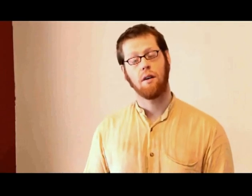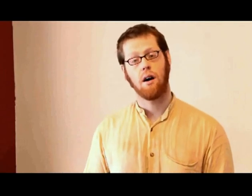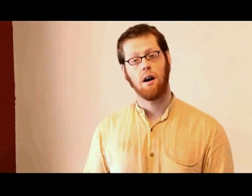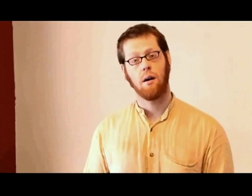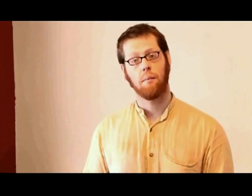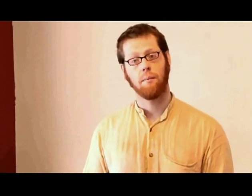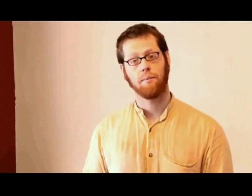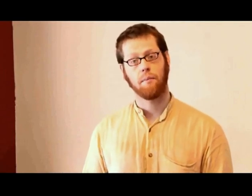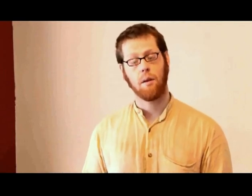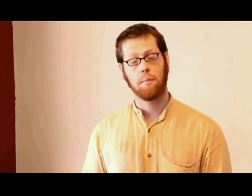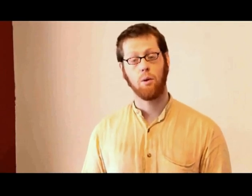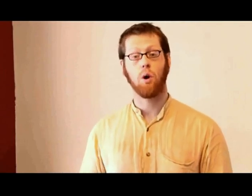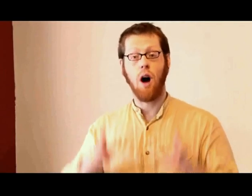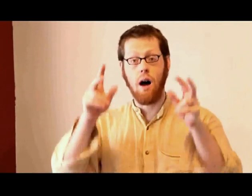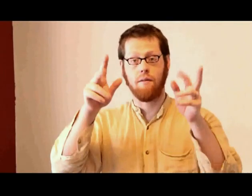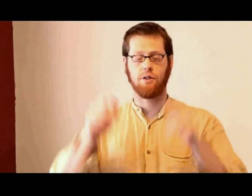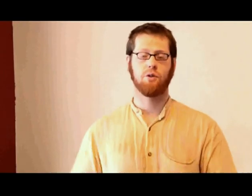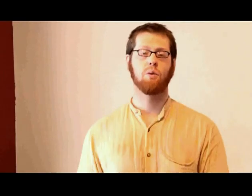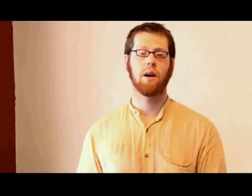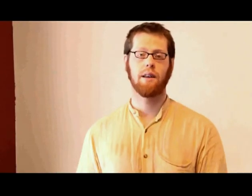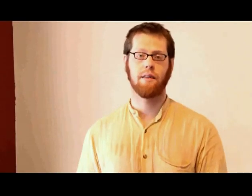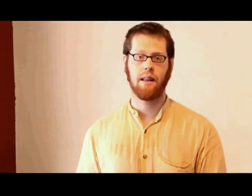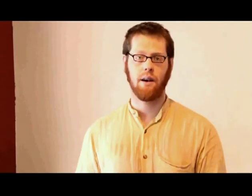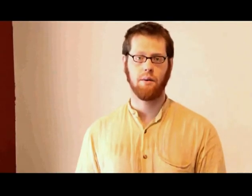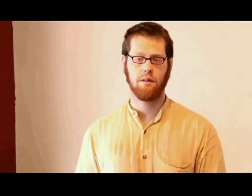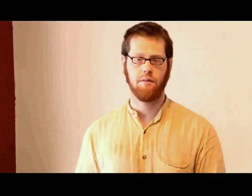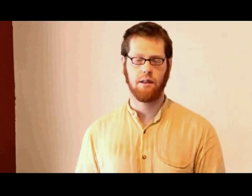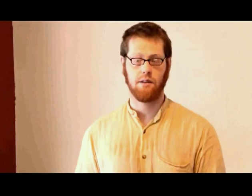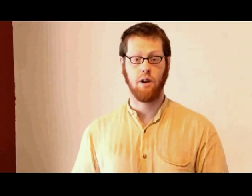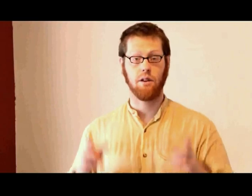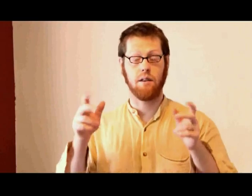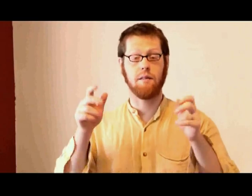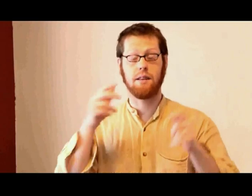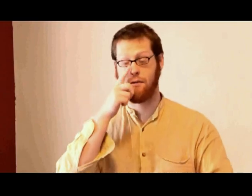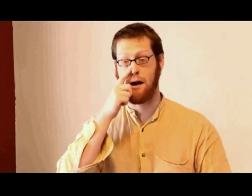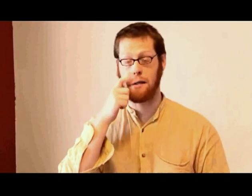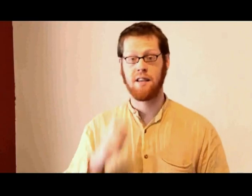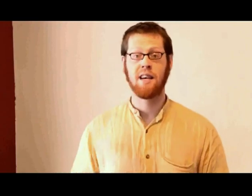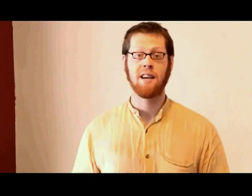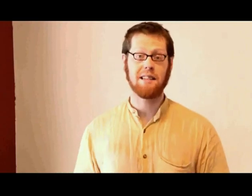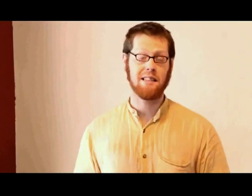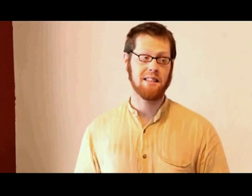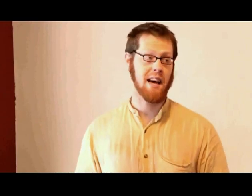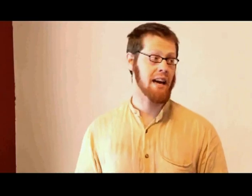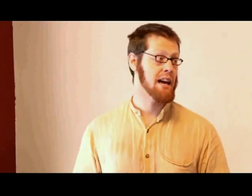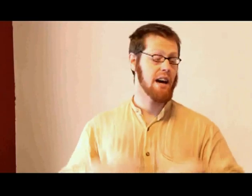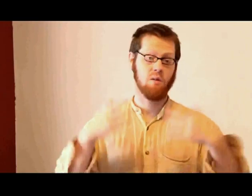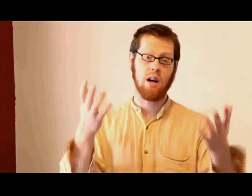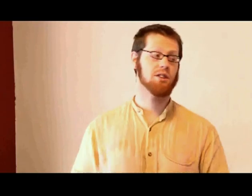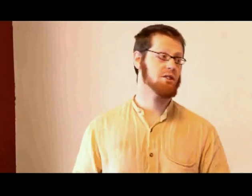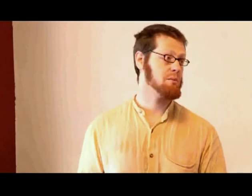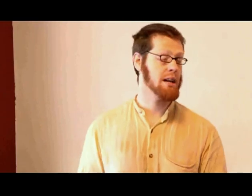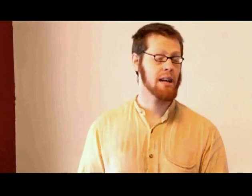people who are converts or what in the language of friends is called convinced friends. That's to say, in Rochester meeting,